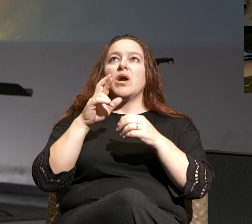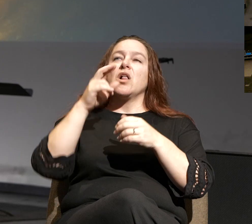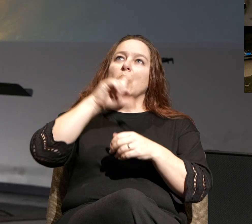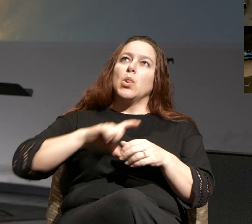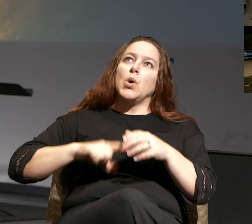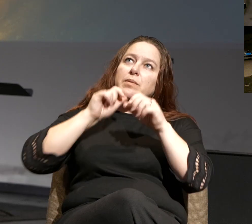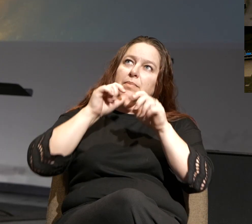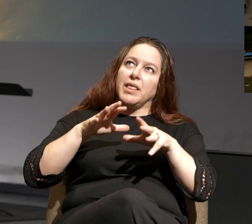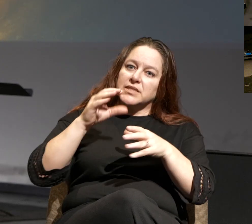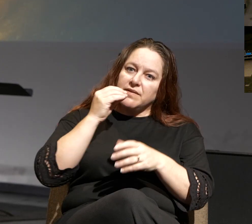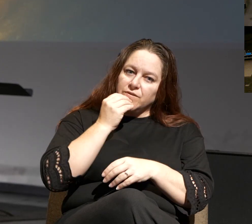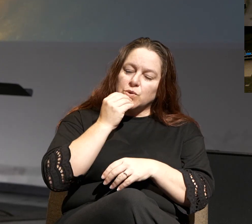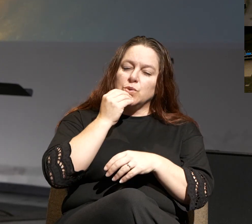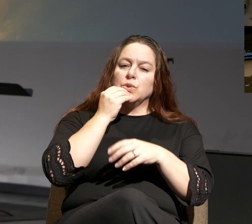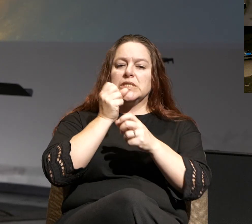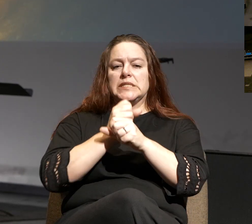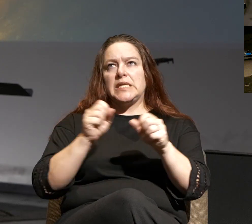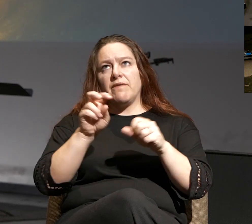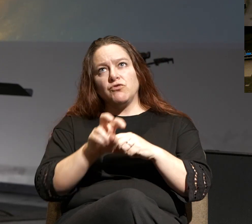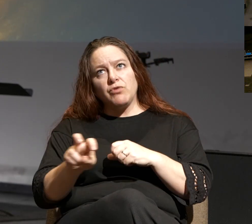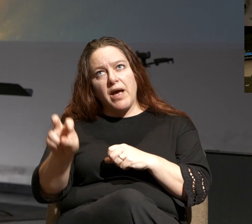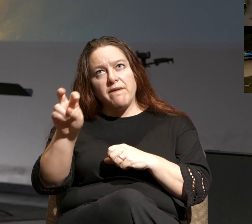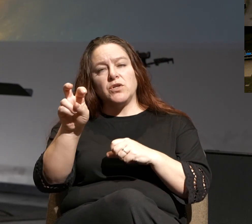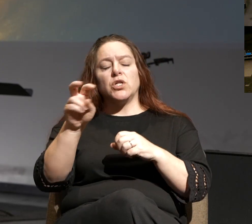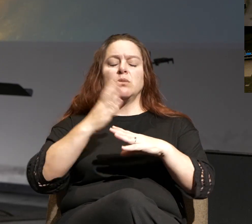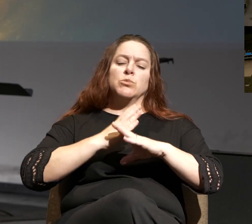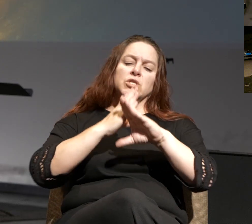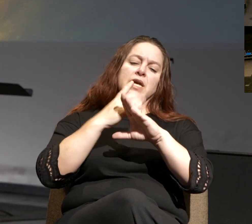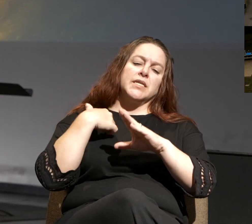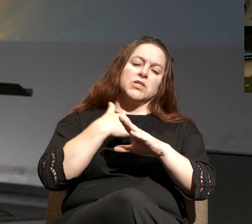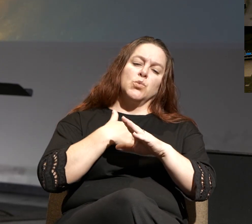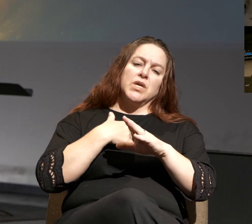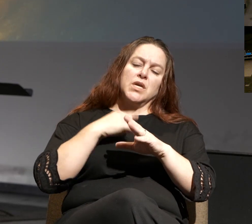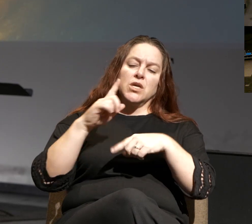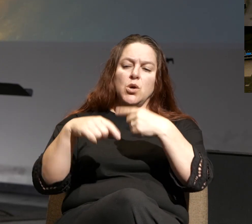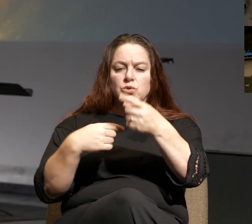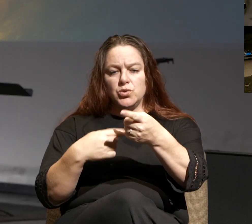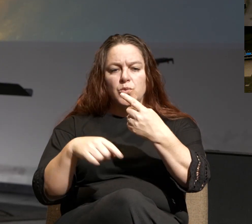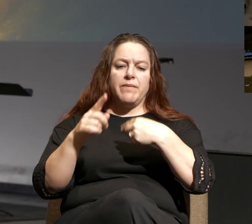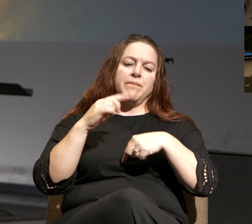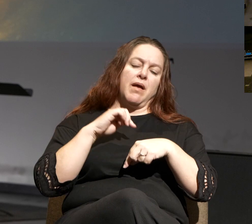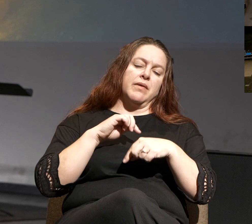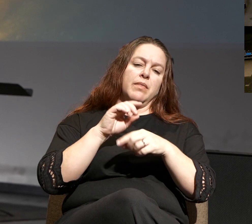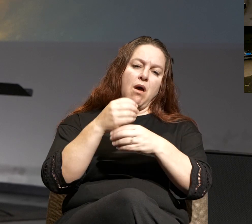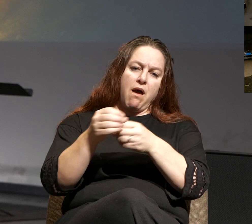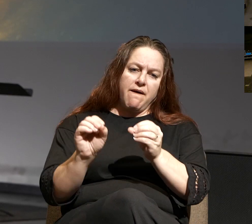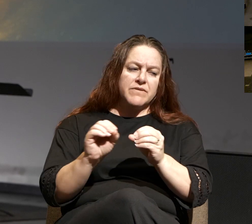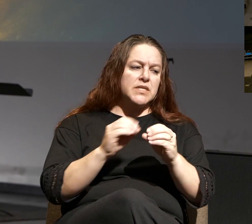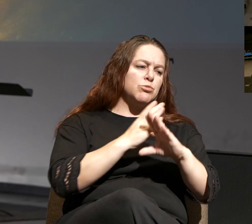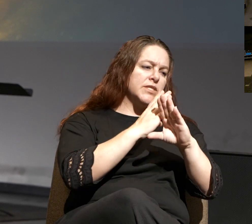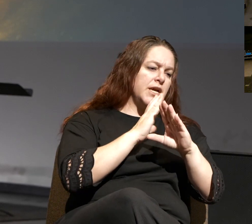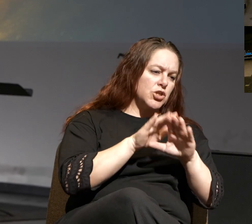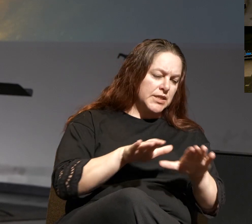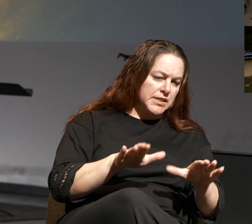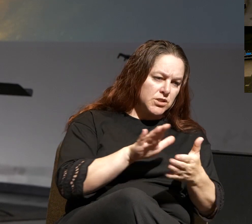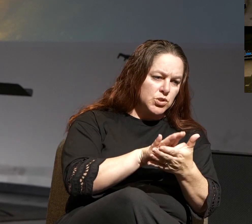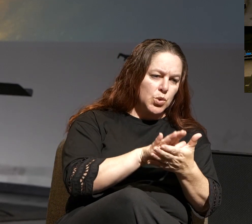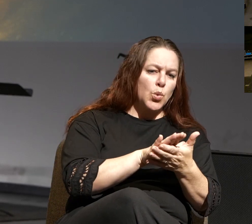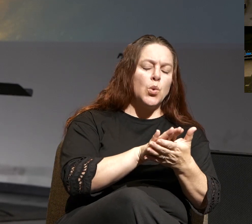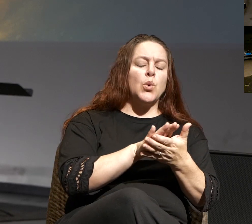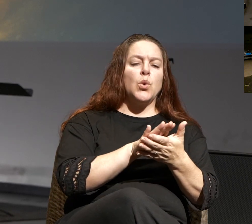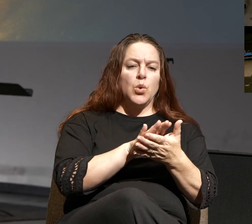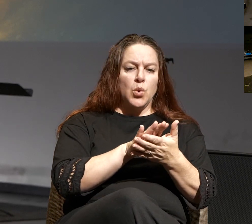Lord, give us safe travels. Lord, protect us as we go to and from the office. Lord, protect our kids at school.